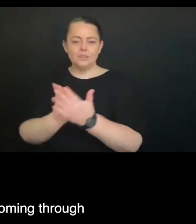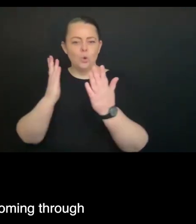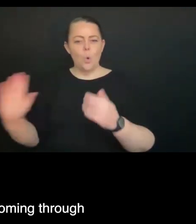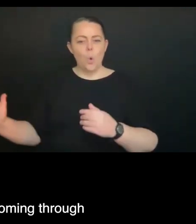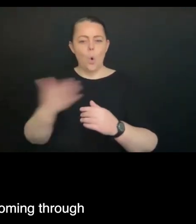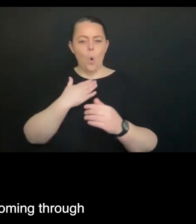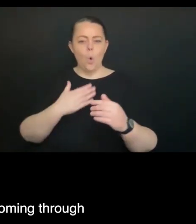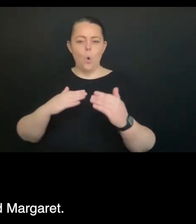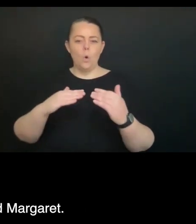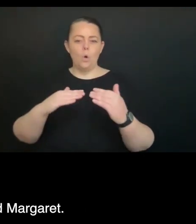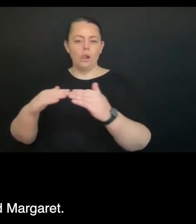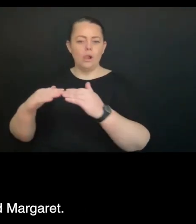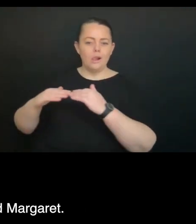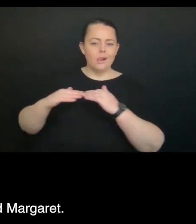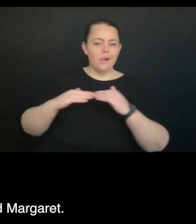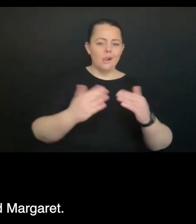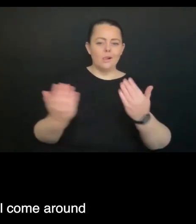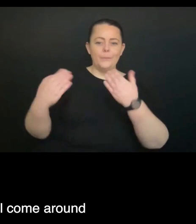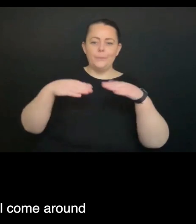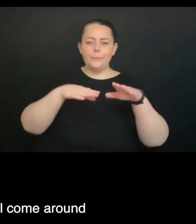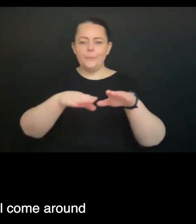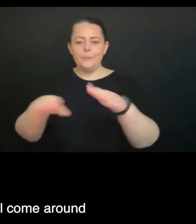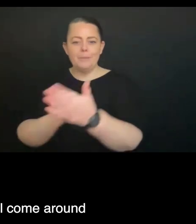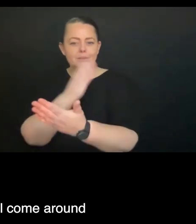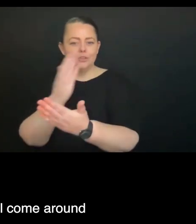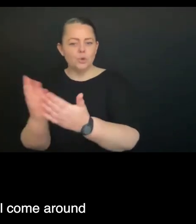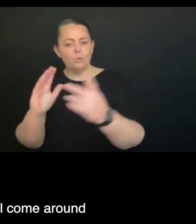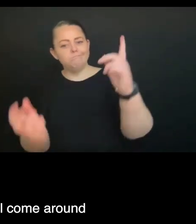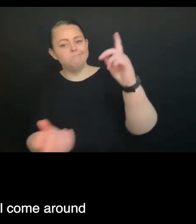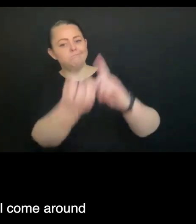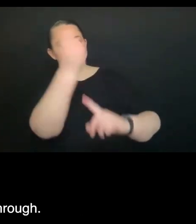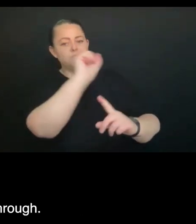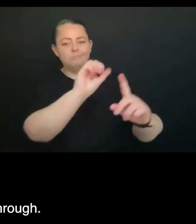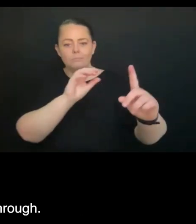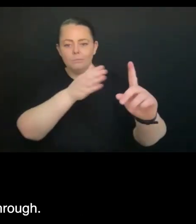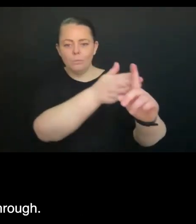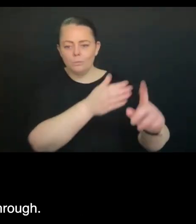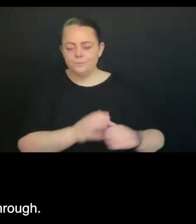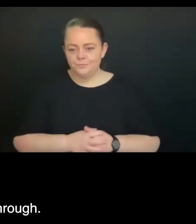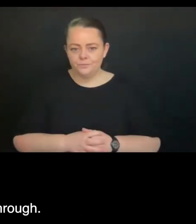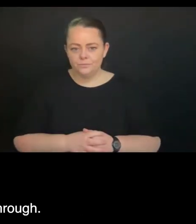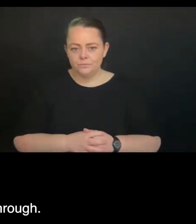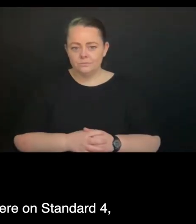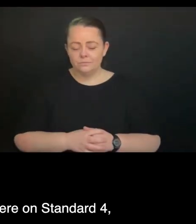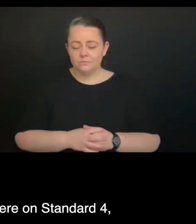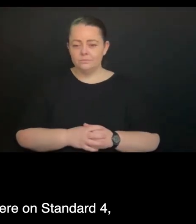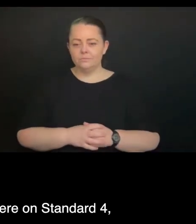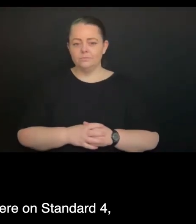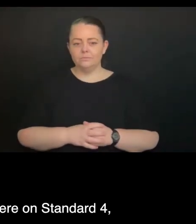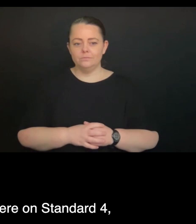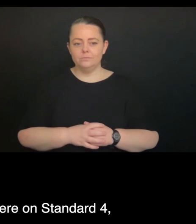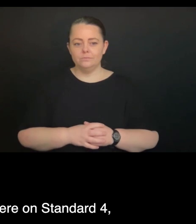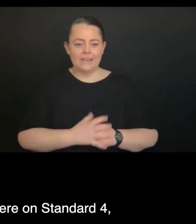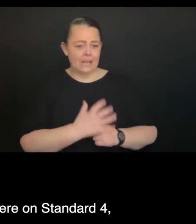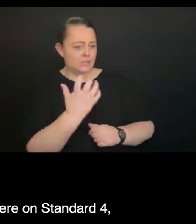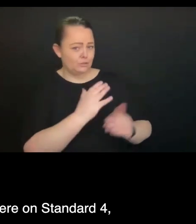There's not a lot of questions coming through on the clinical care standard, Margaret, so I'll not be lauring you, but we'll come back around to those and we'll come through. Simon, a